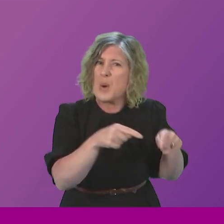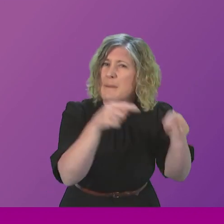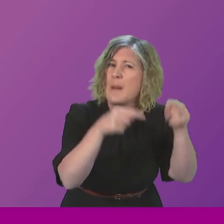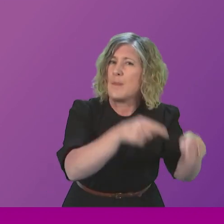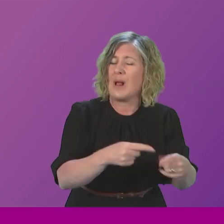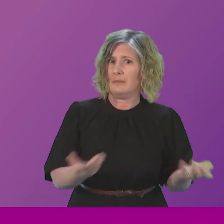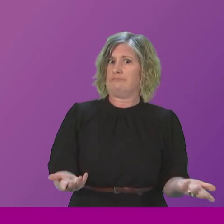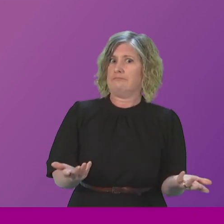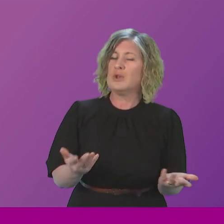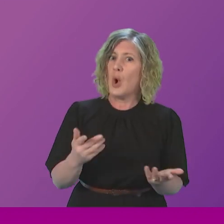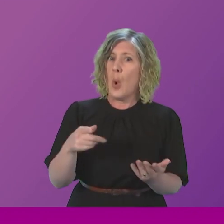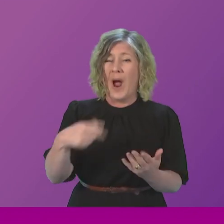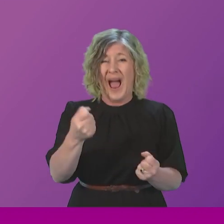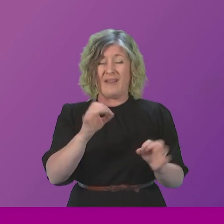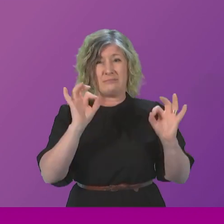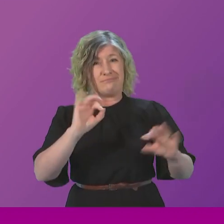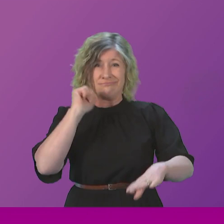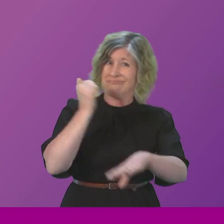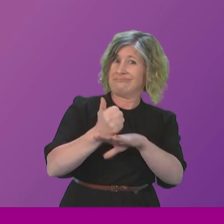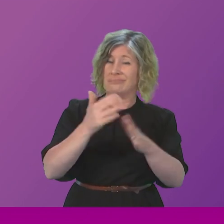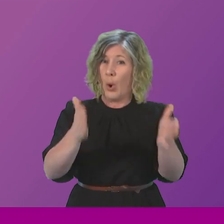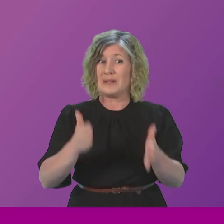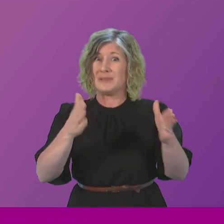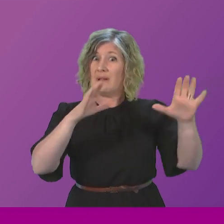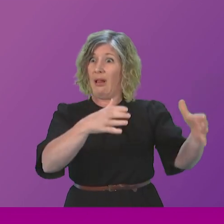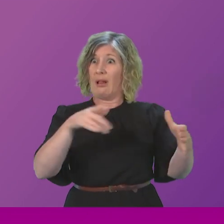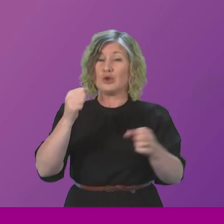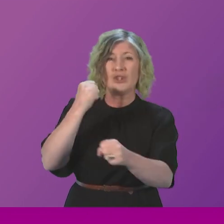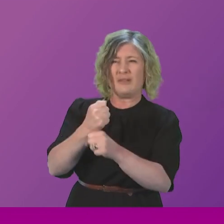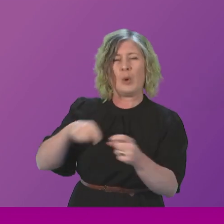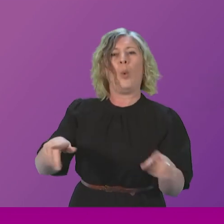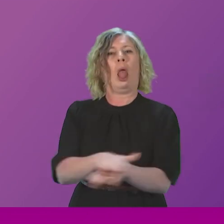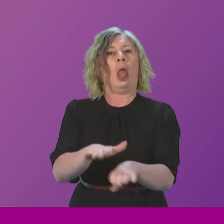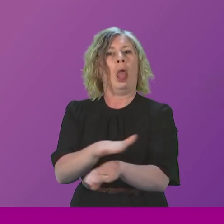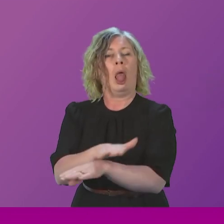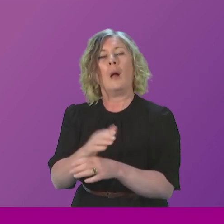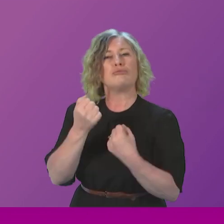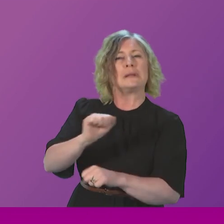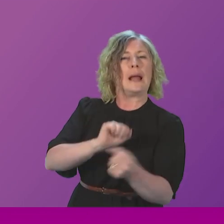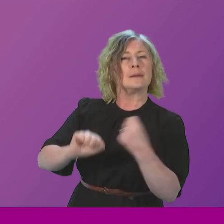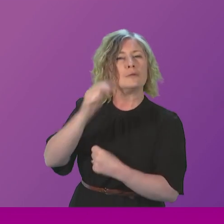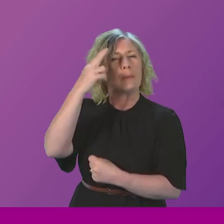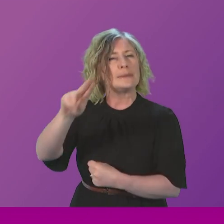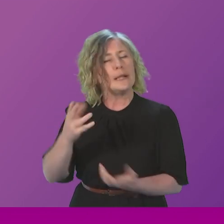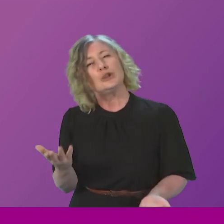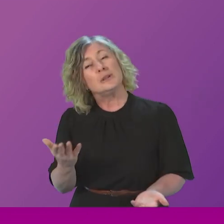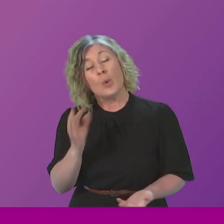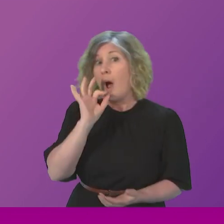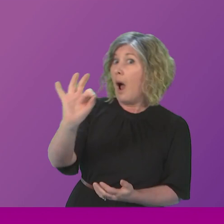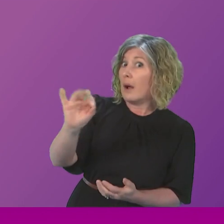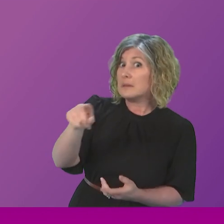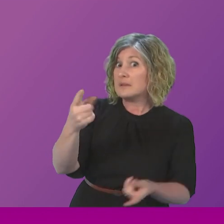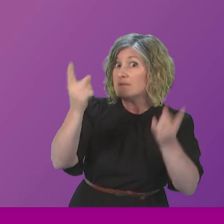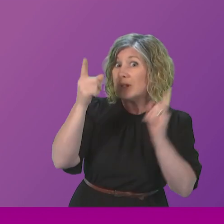reputation of Scotland's flagship hospital, and that of the Scottish government. So, First Minister, will you allow the leadership